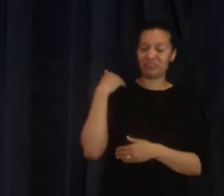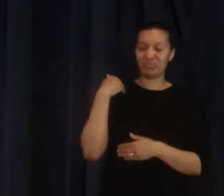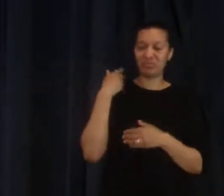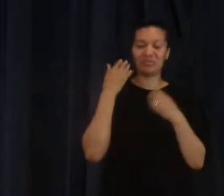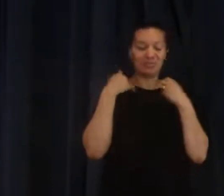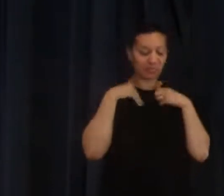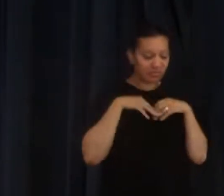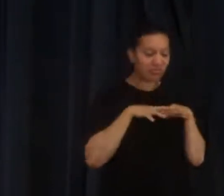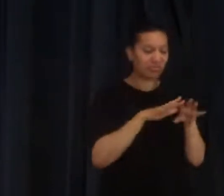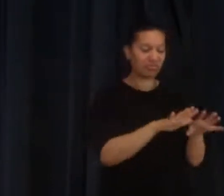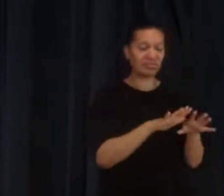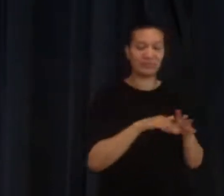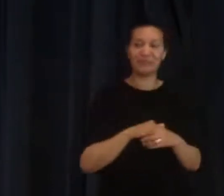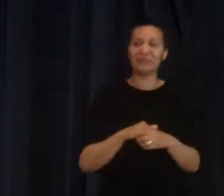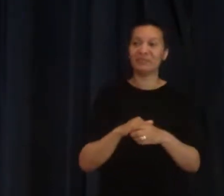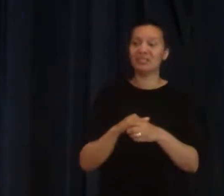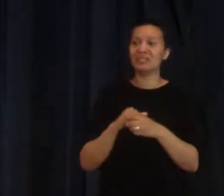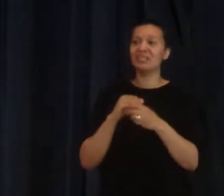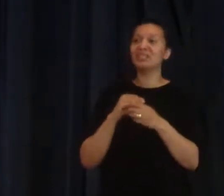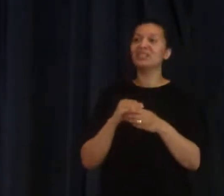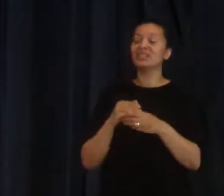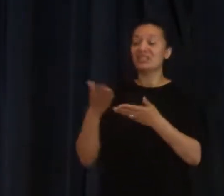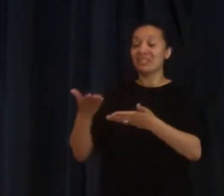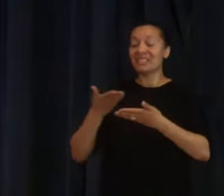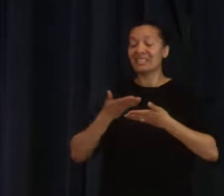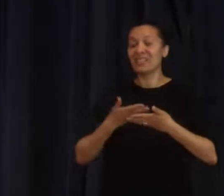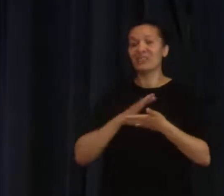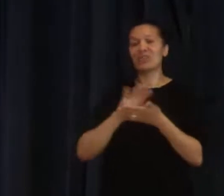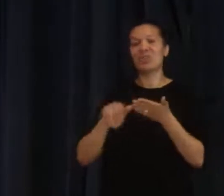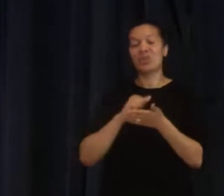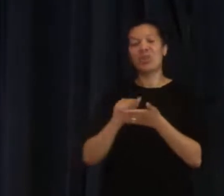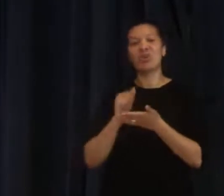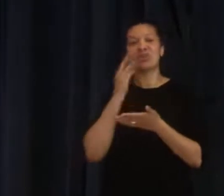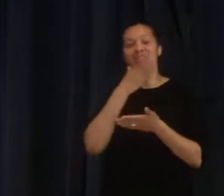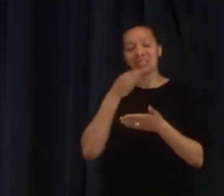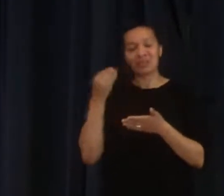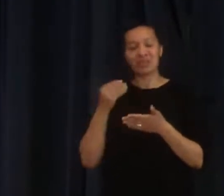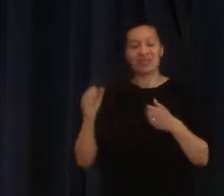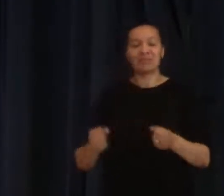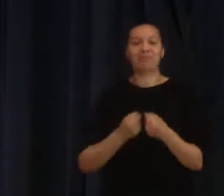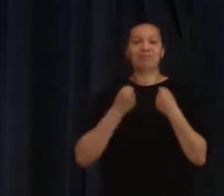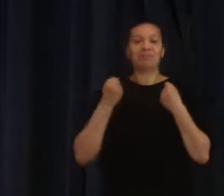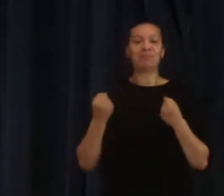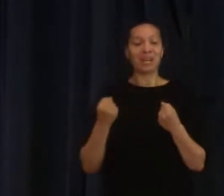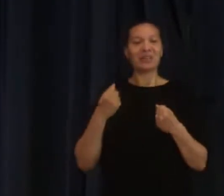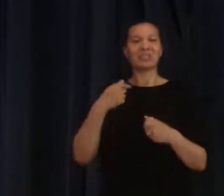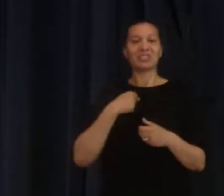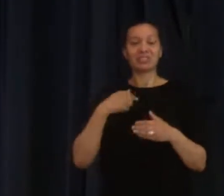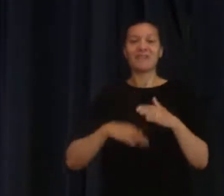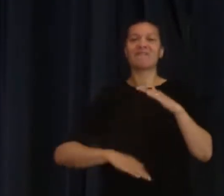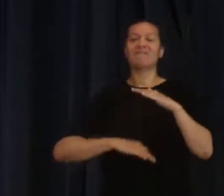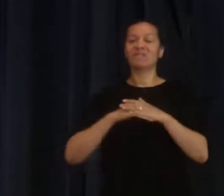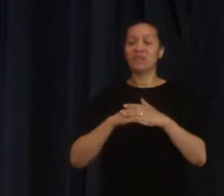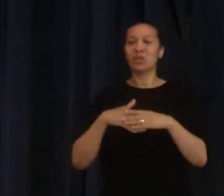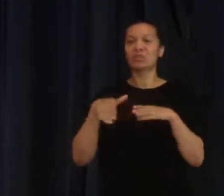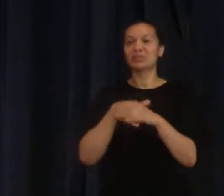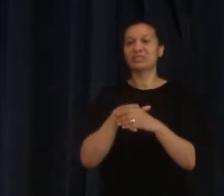The Holy Spirit empowers us, the gift of the Holy Spirit empowers us to fuller participation.